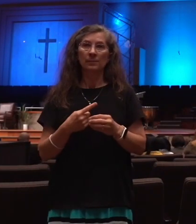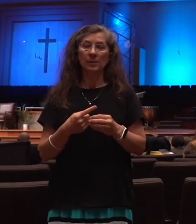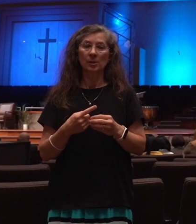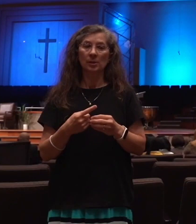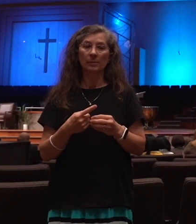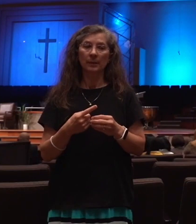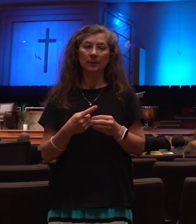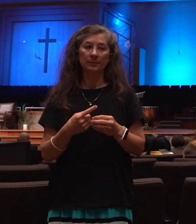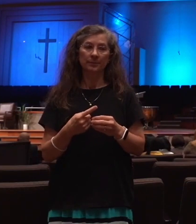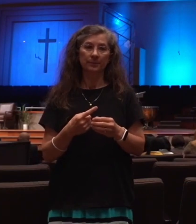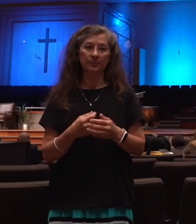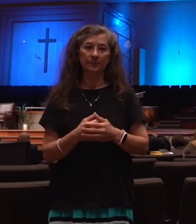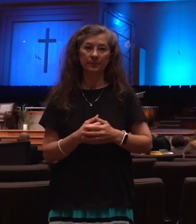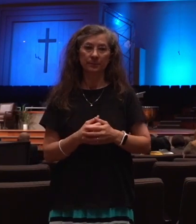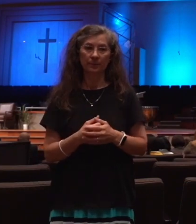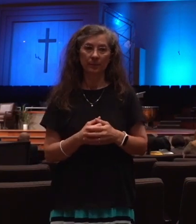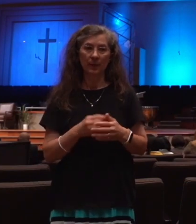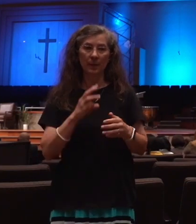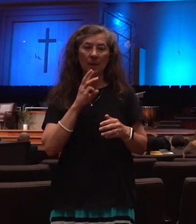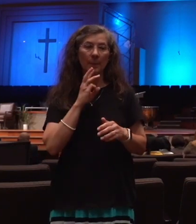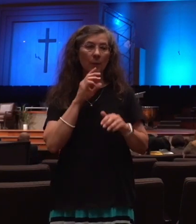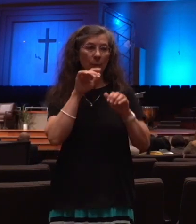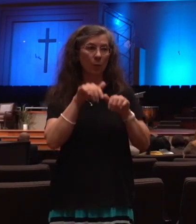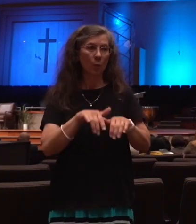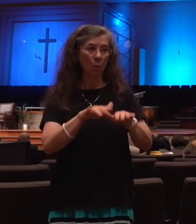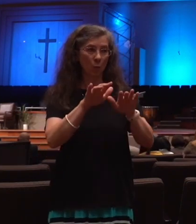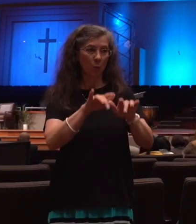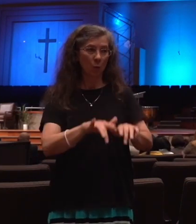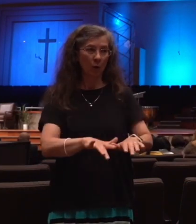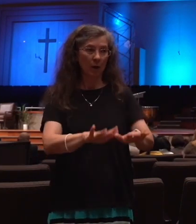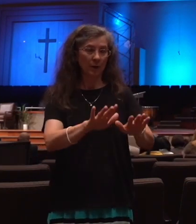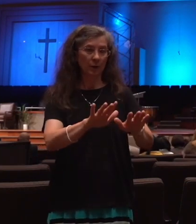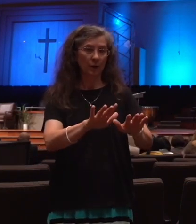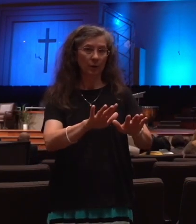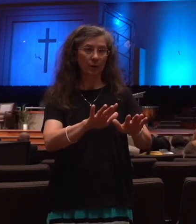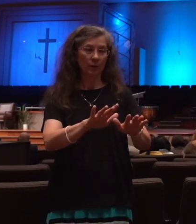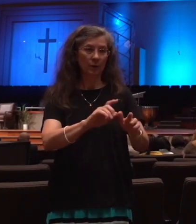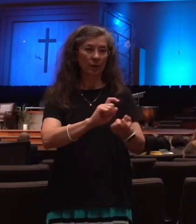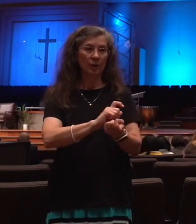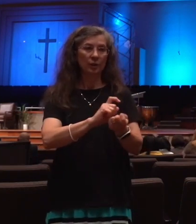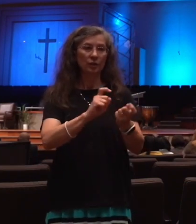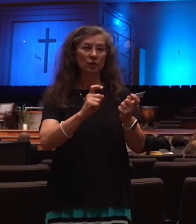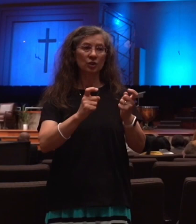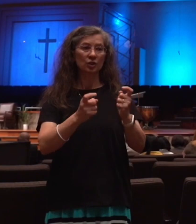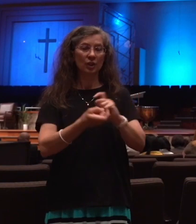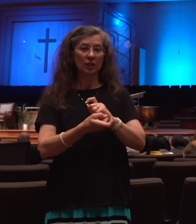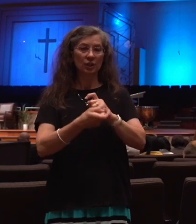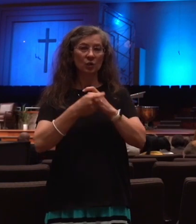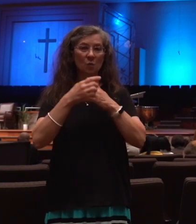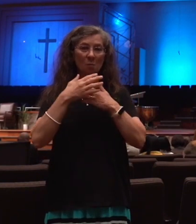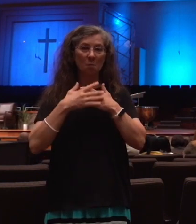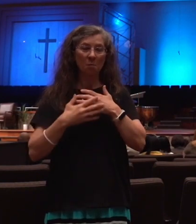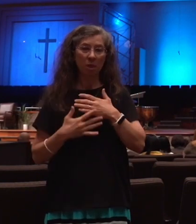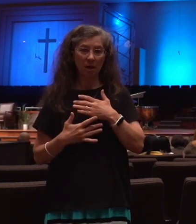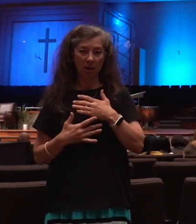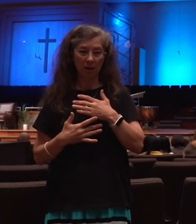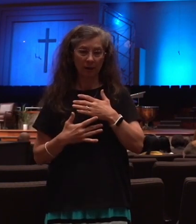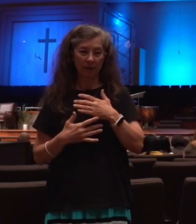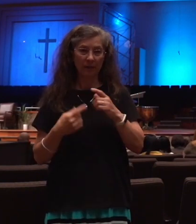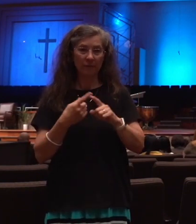the Mediterranean Sea turning into dead man's blood or the blood of a dead man.